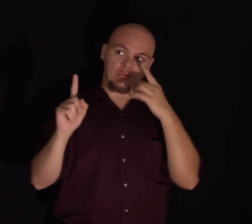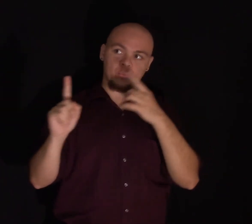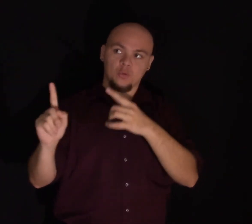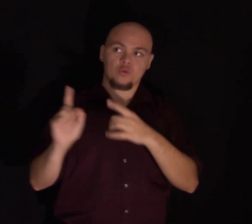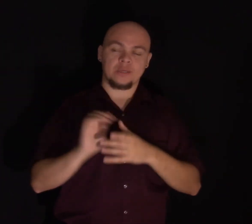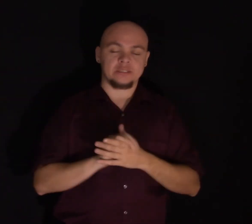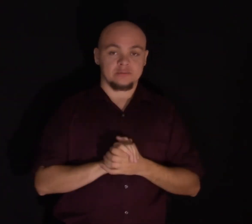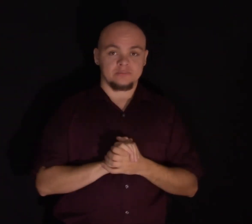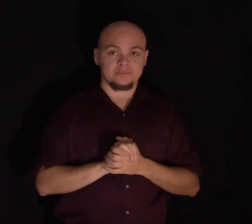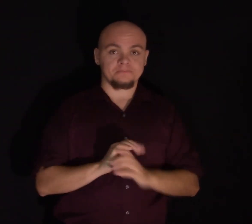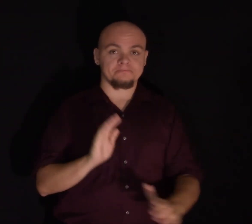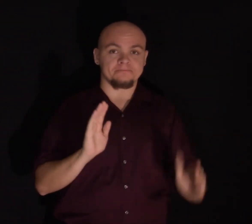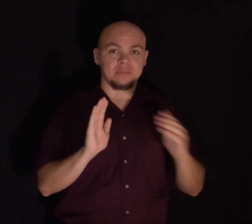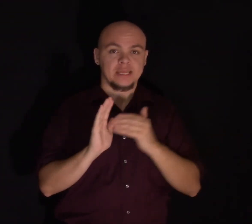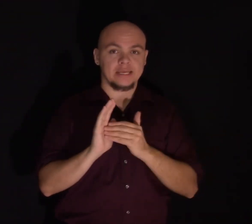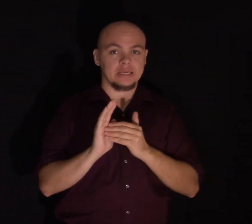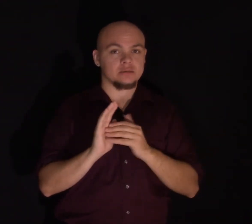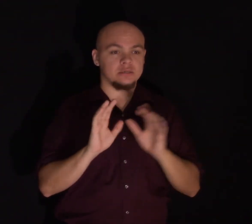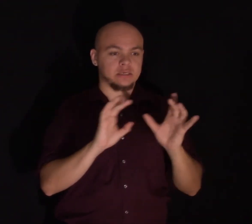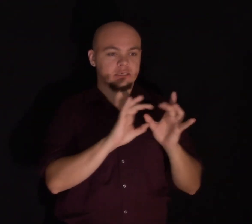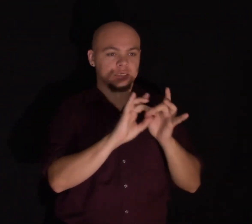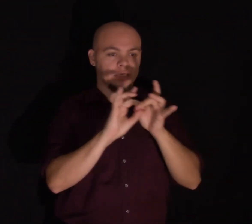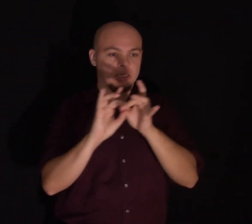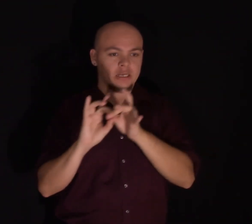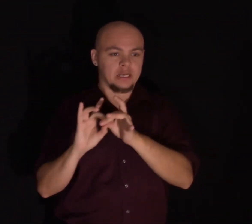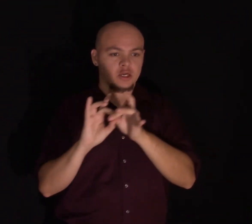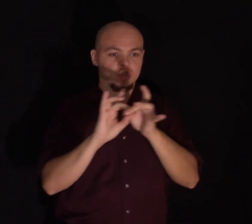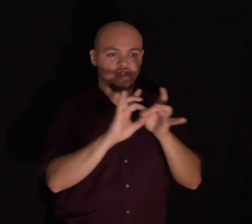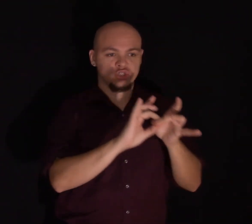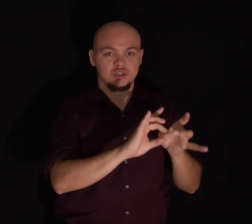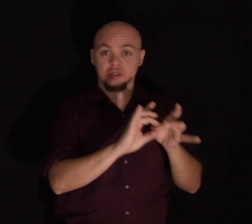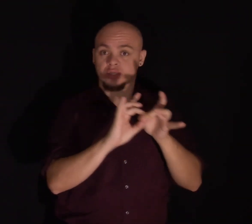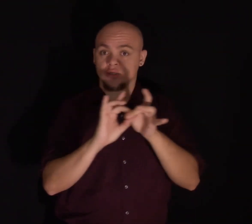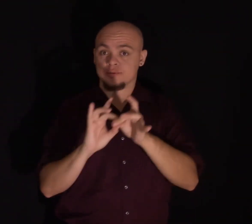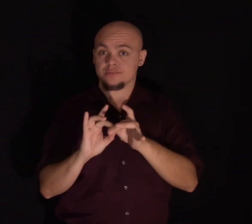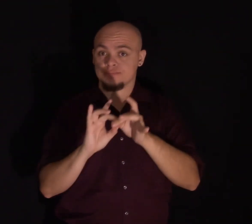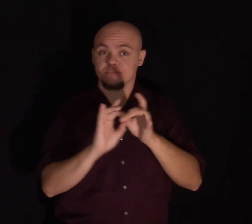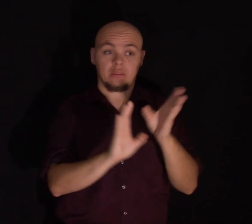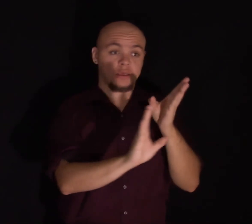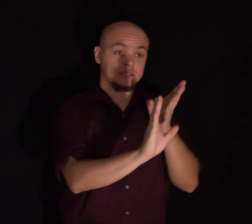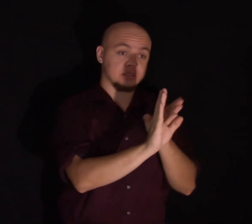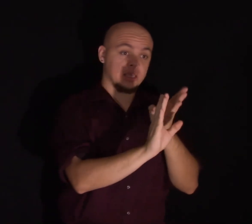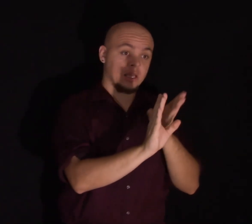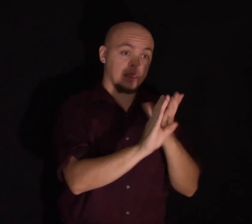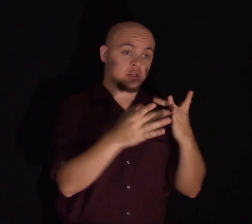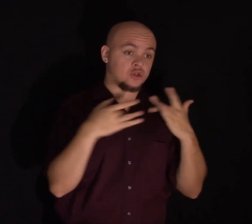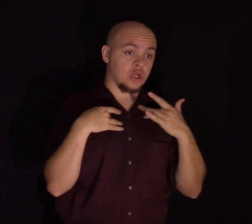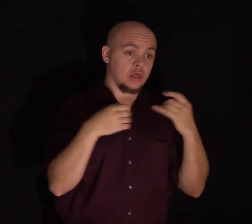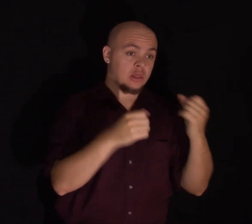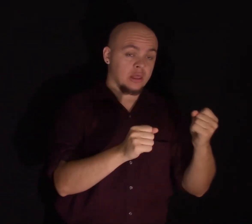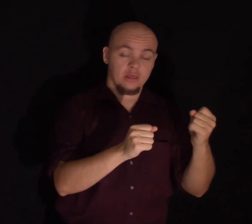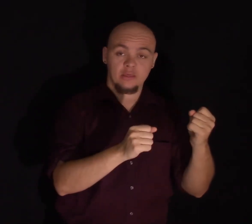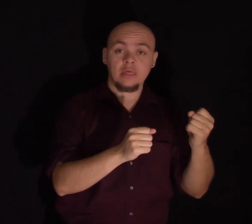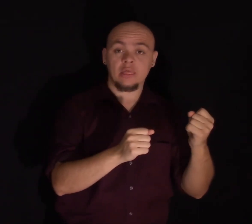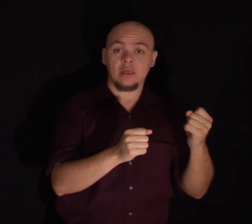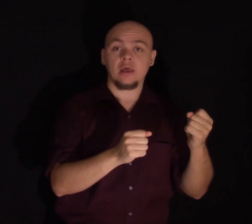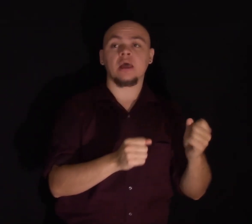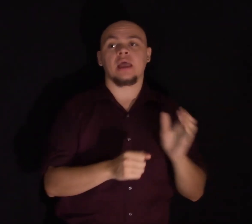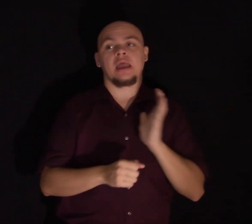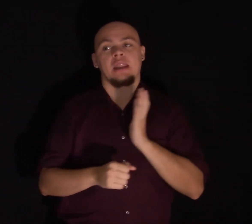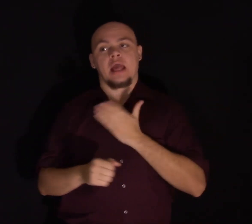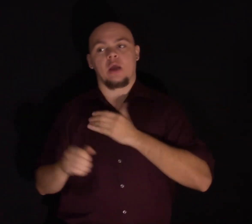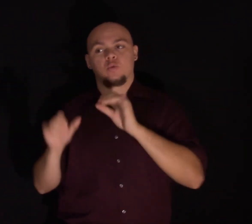there are intimate connections between our psychological well-being and our systemic health.